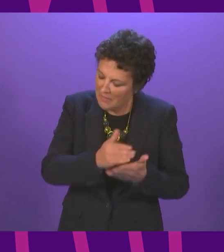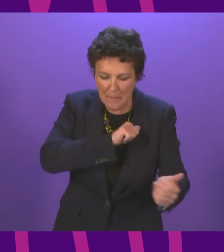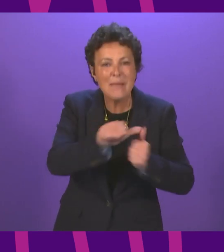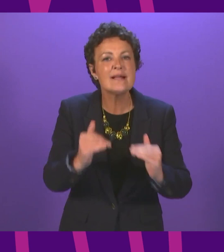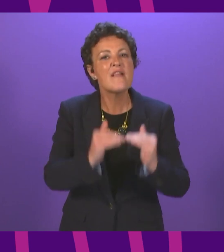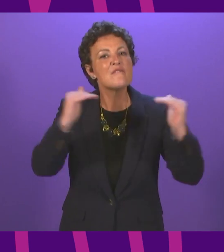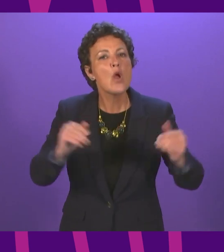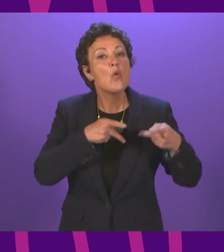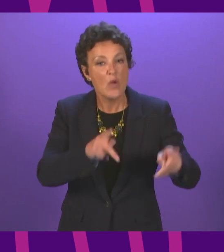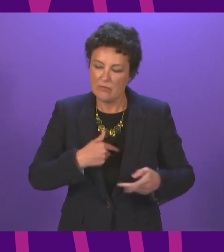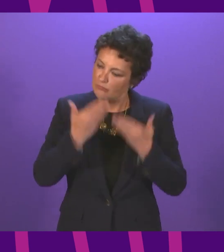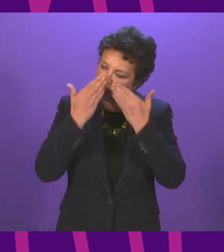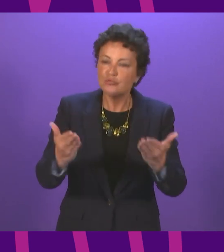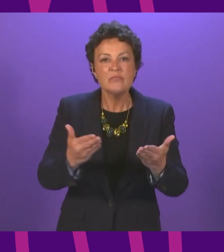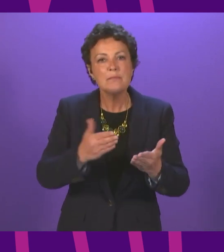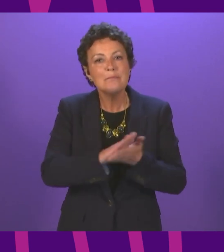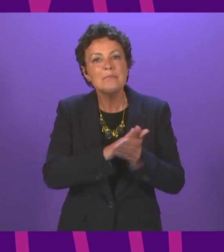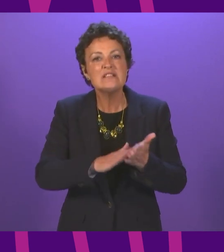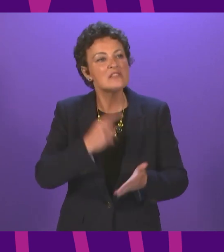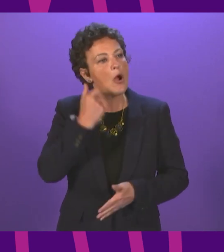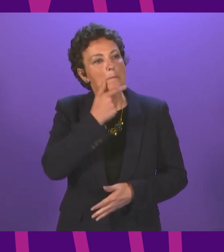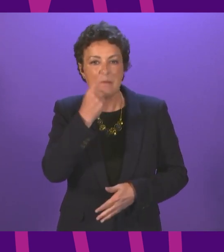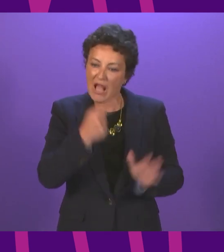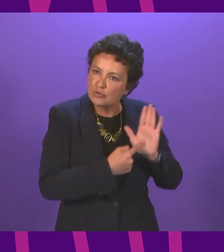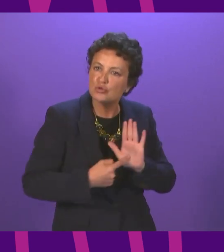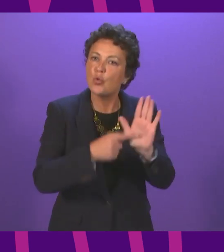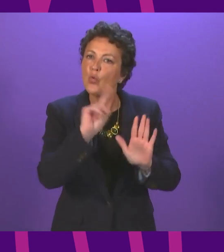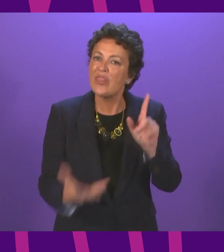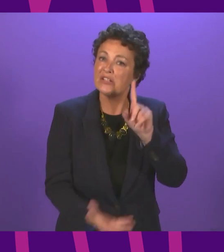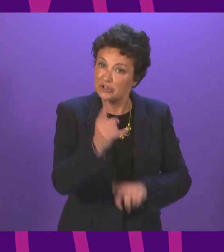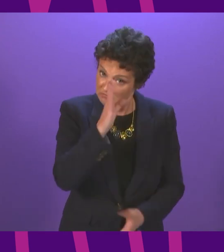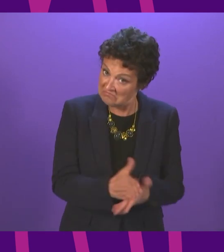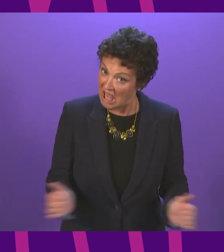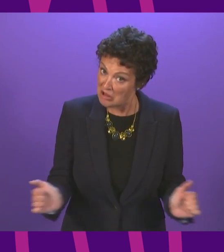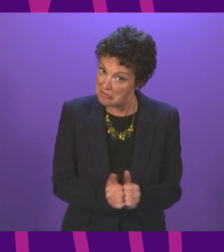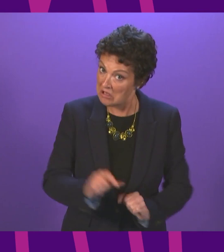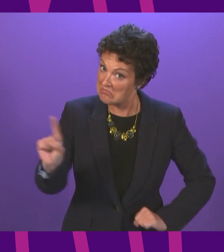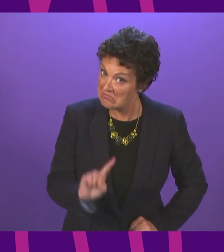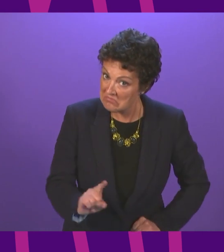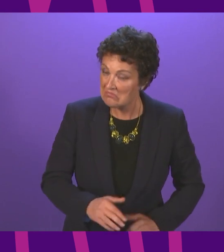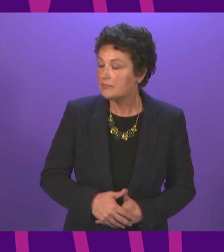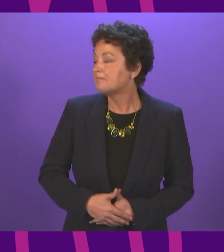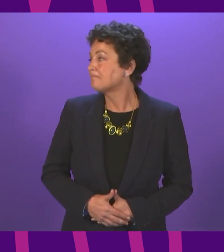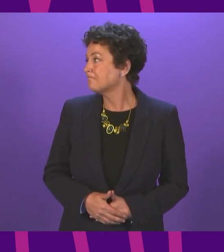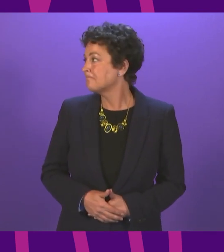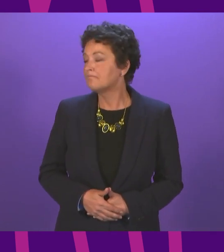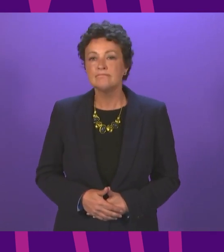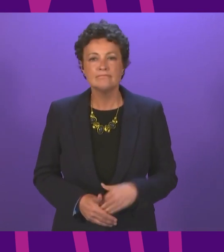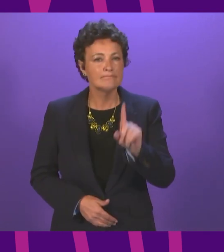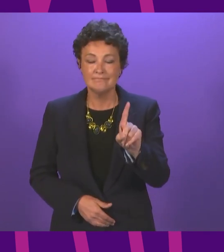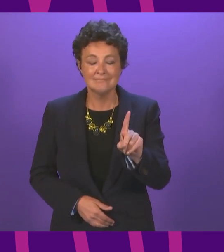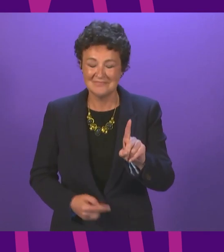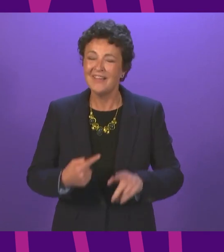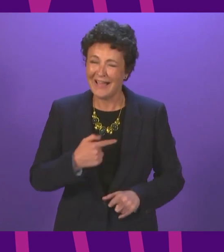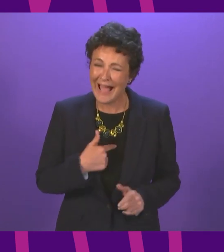show what they know and what they can do. Does the First Minister agree? First Minister? I agree that we have to get all of this